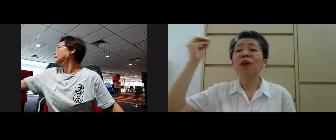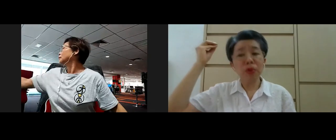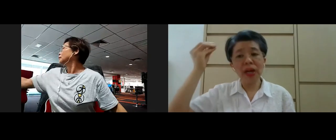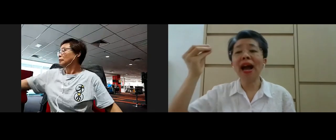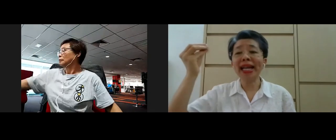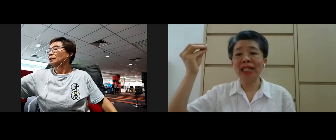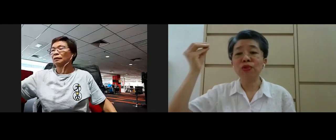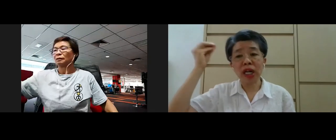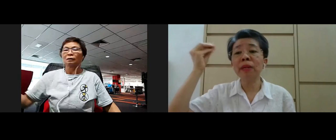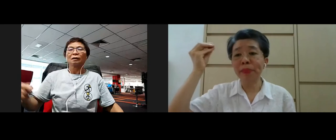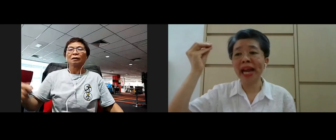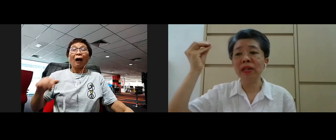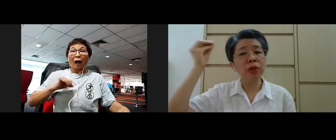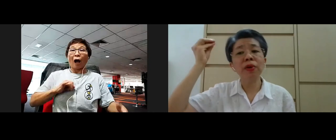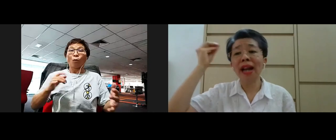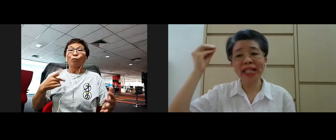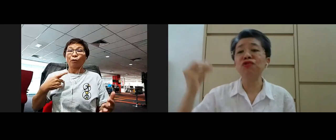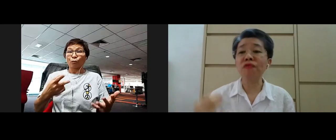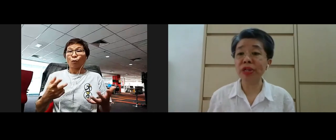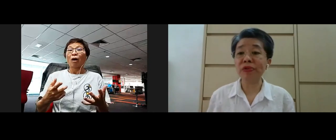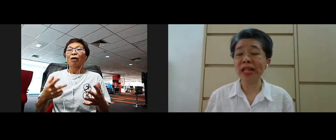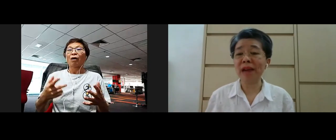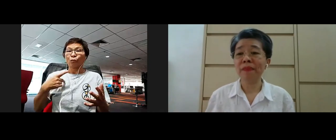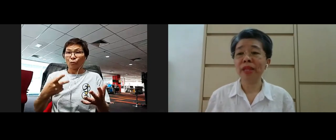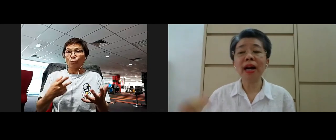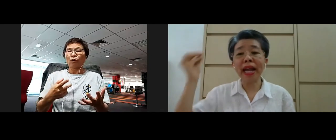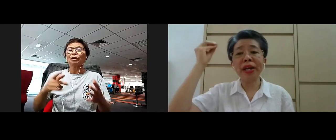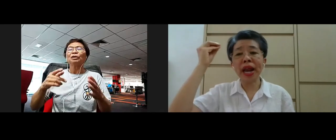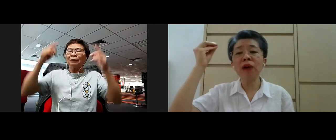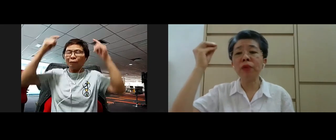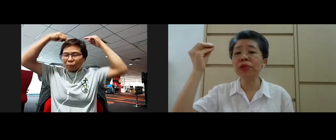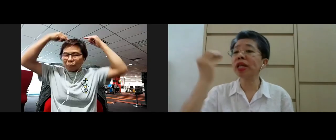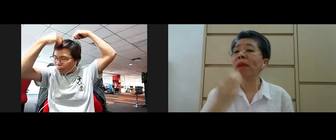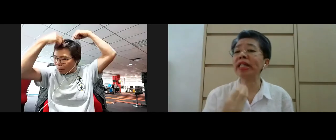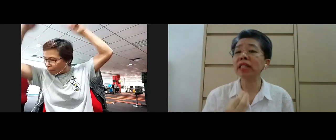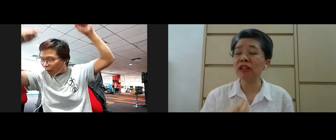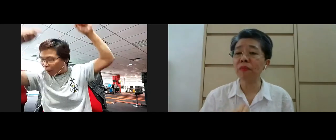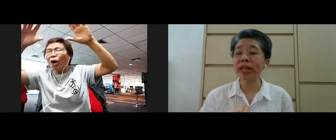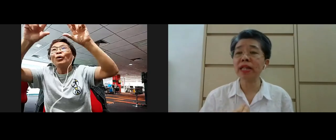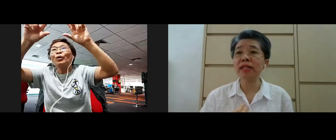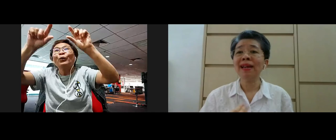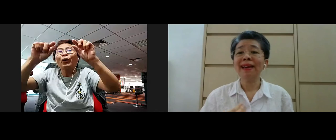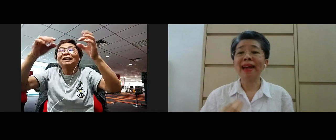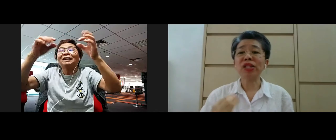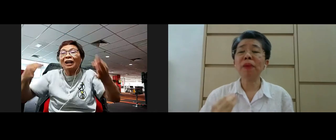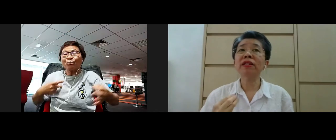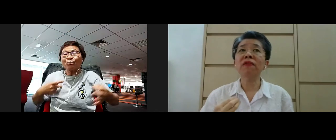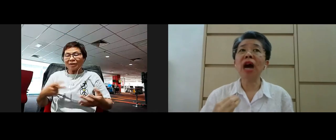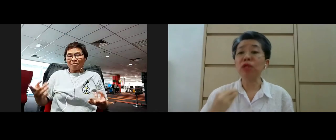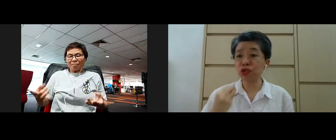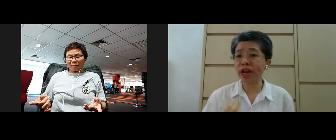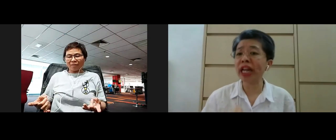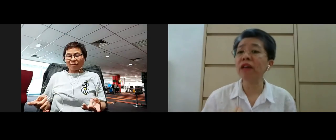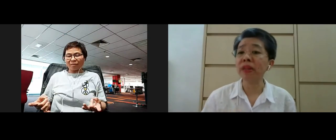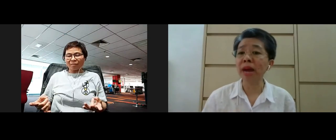we would like to curb that we would like to reduce that yeah and now we use our meditative practice as part